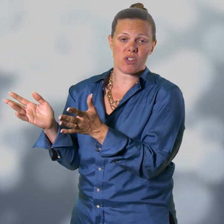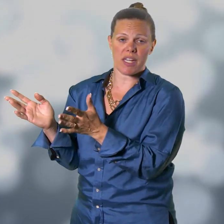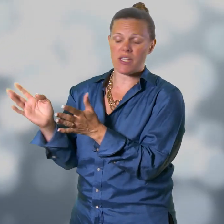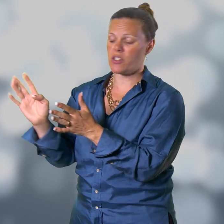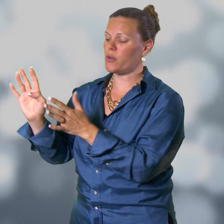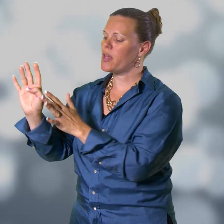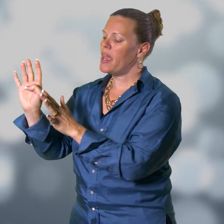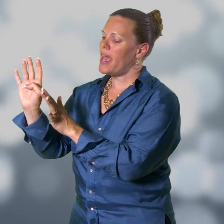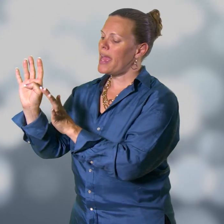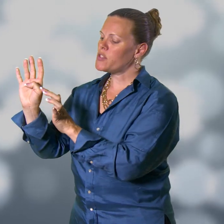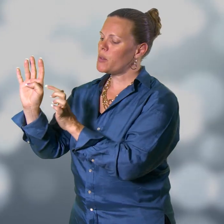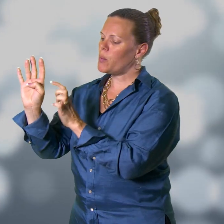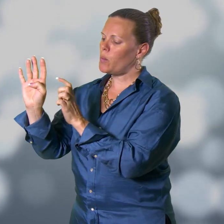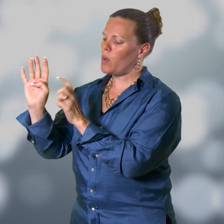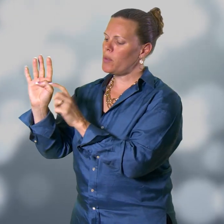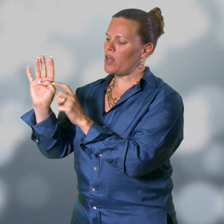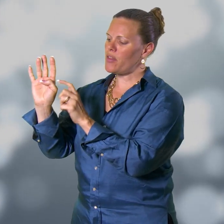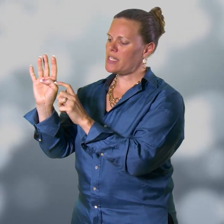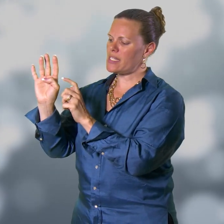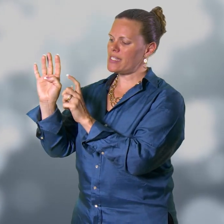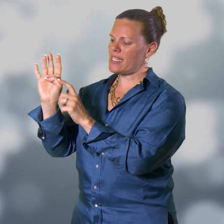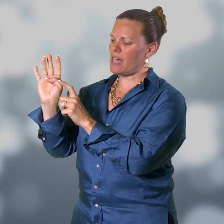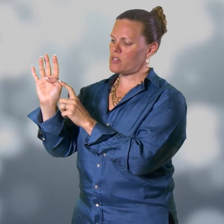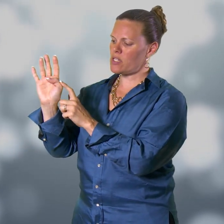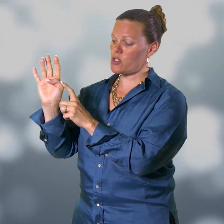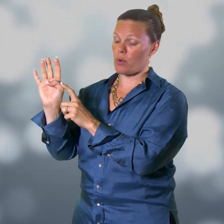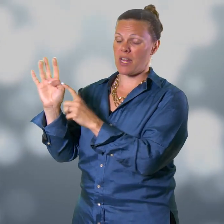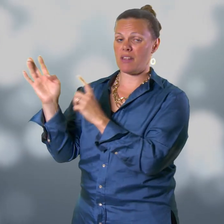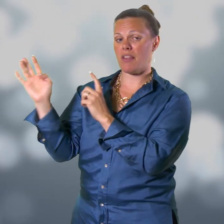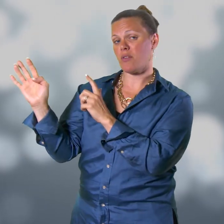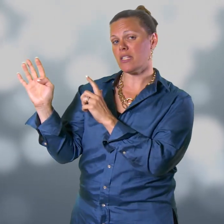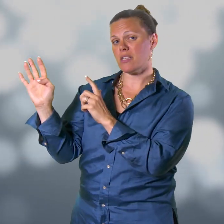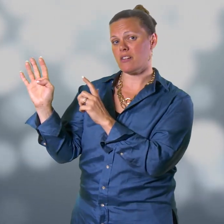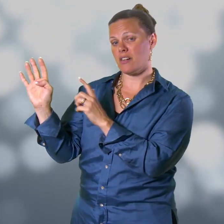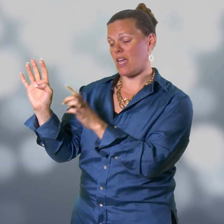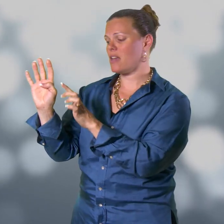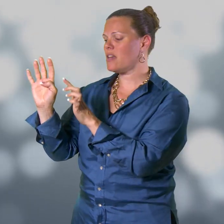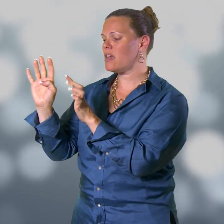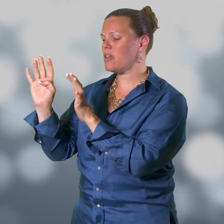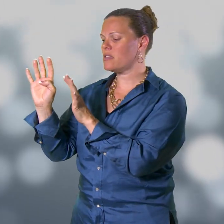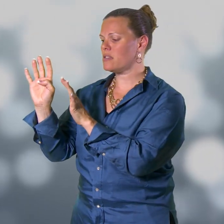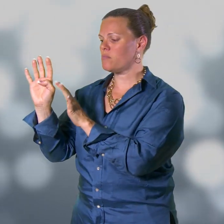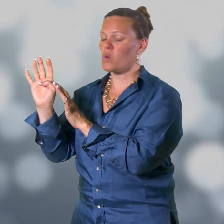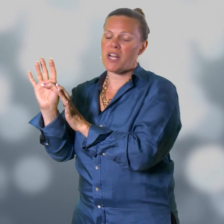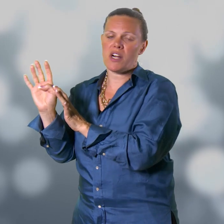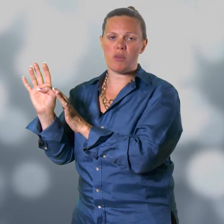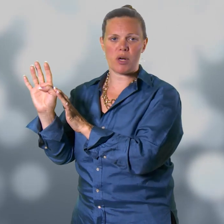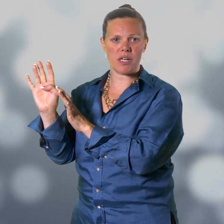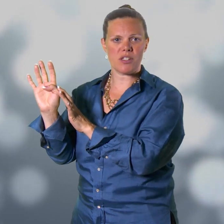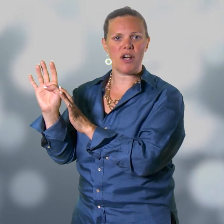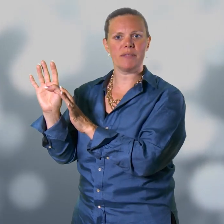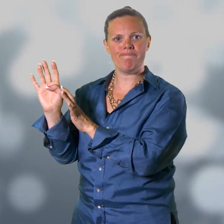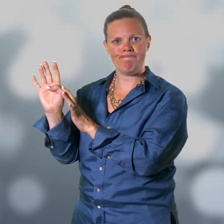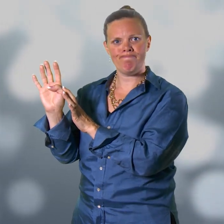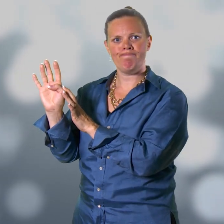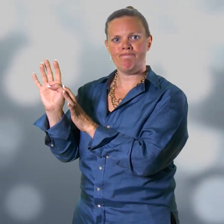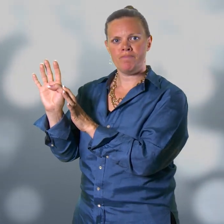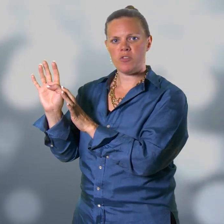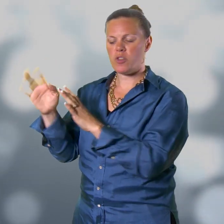like it too. And so what we call this is the downstairs brain, that threat center again, is what I call the barking dog. If you